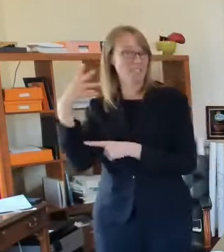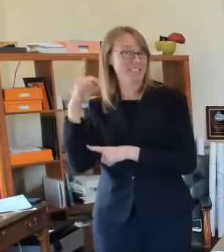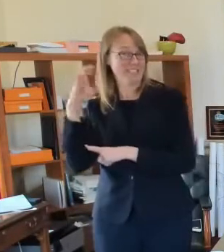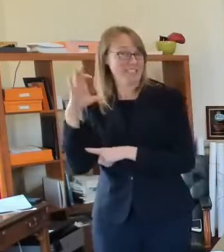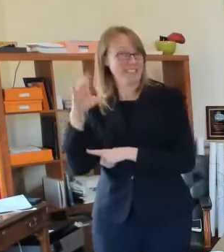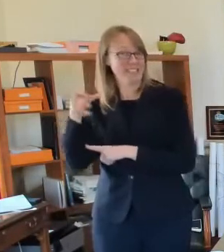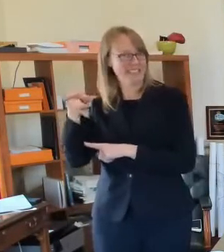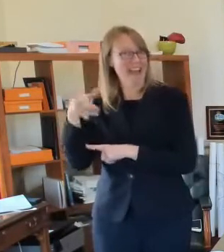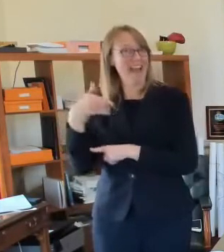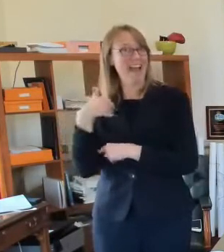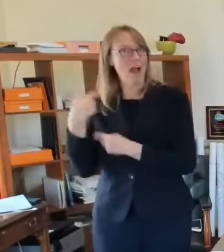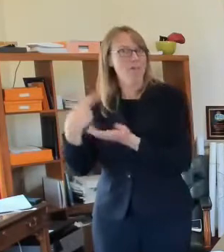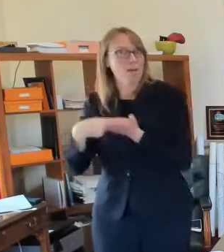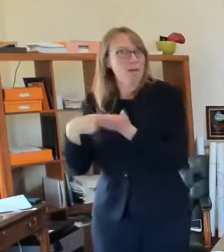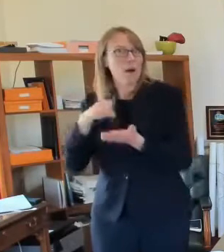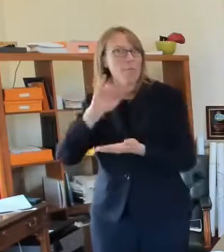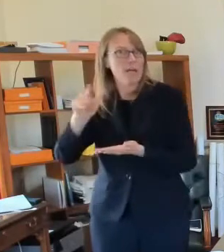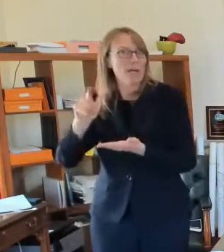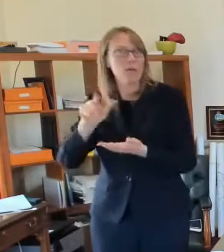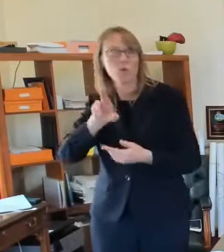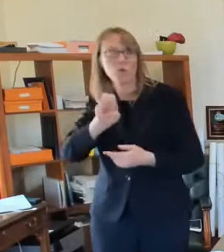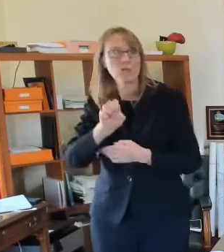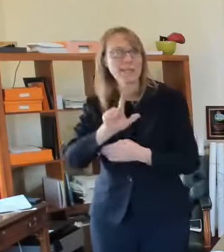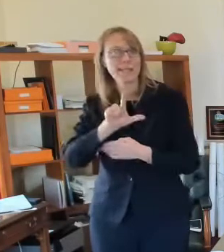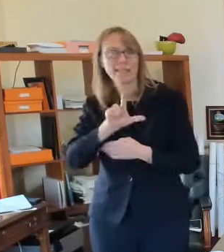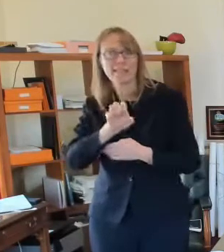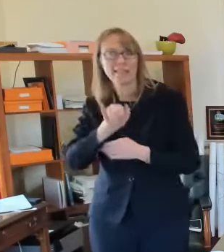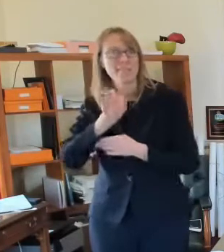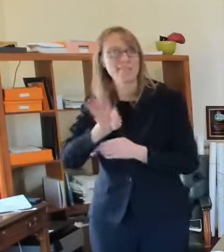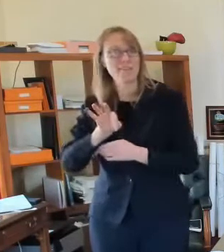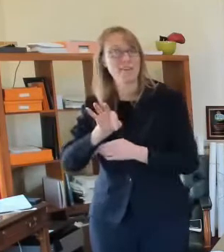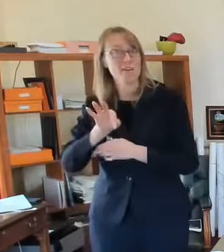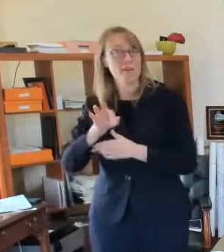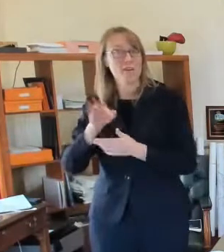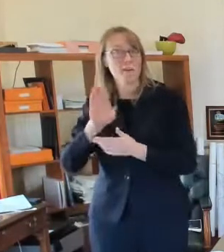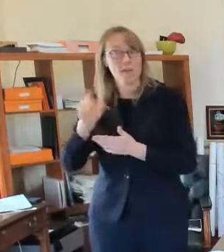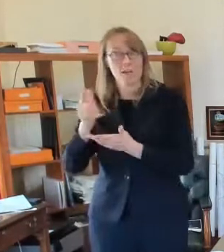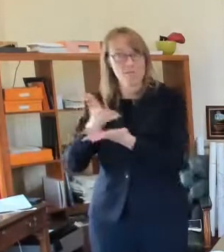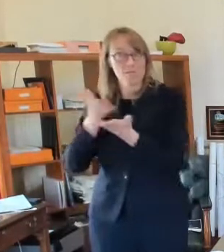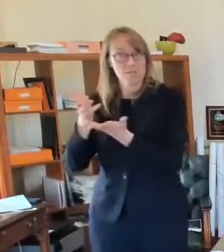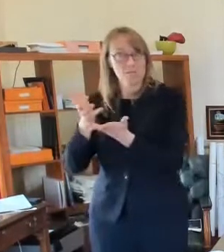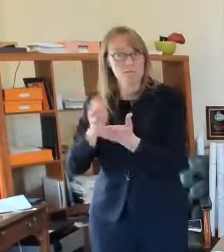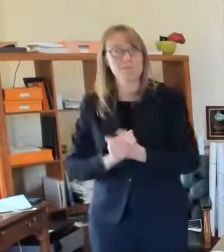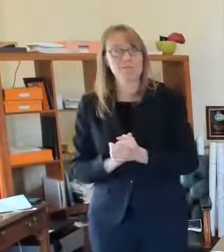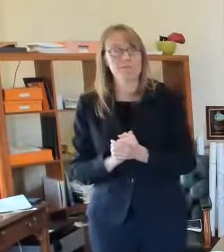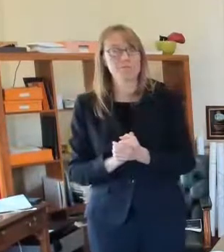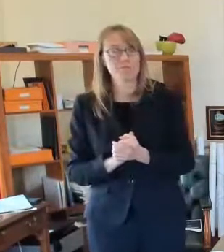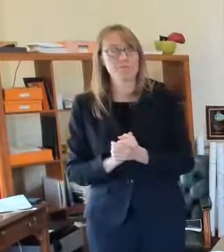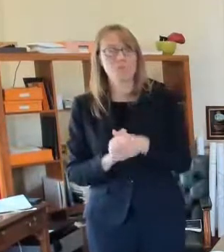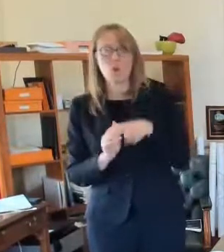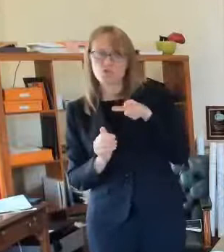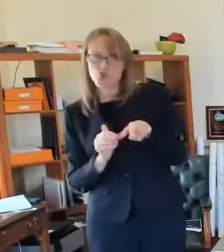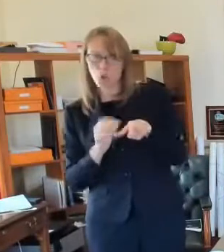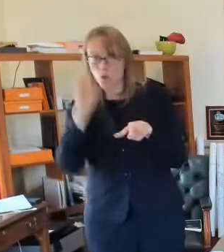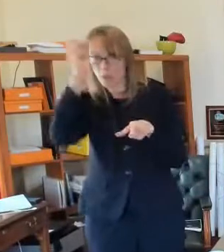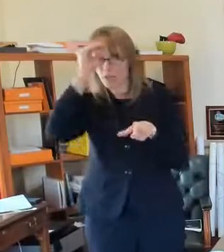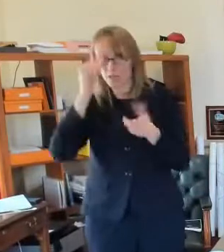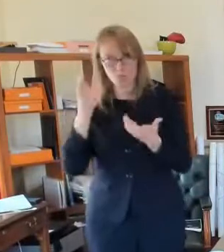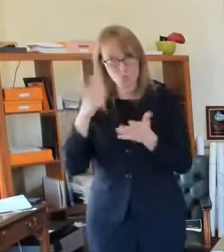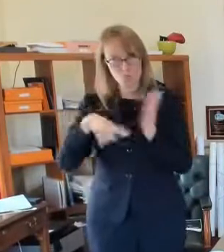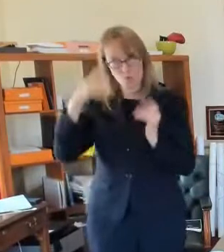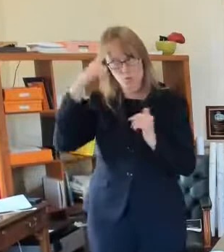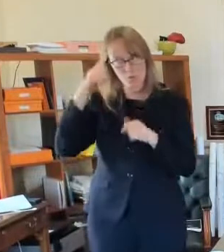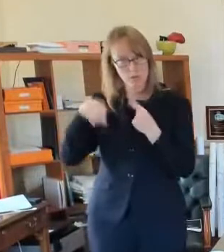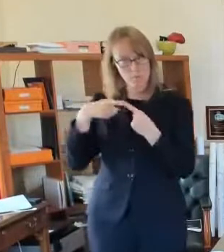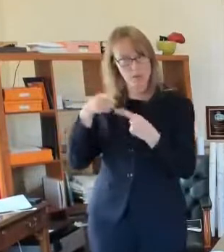and representatives urge them to pass it and what do you think st louis stands to gain for people in st louis stands to gain if they can pass